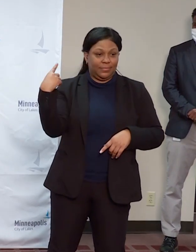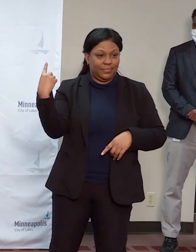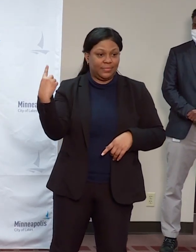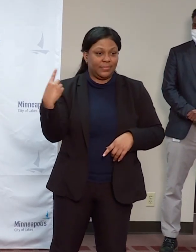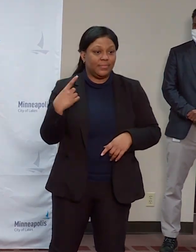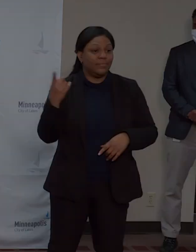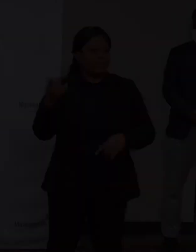We'll open to questions.